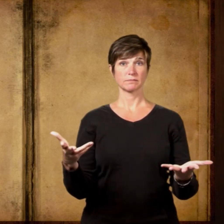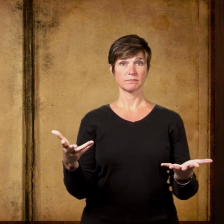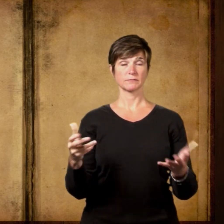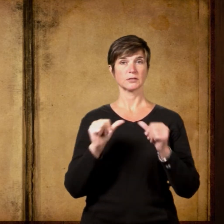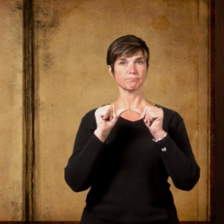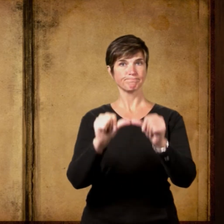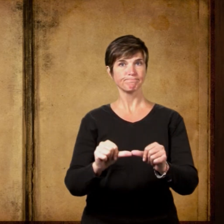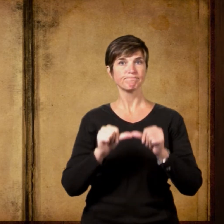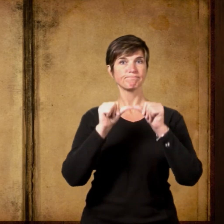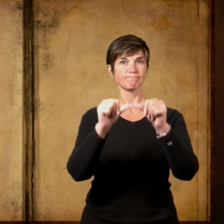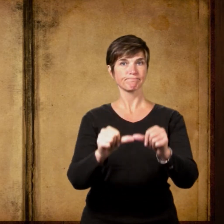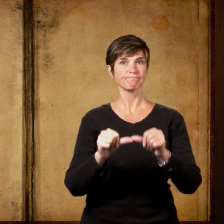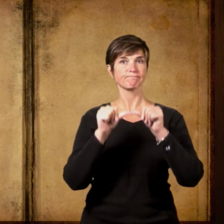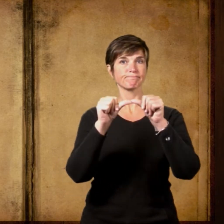Without end